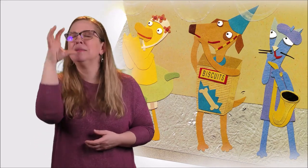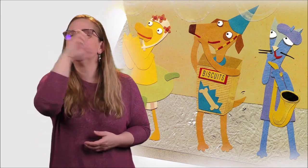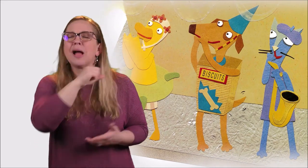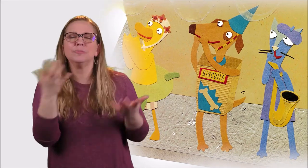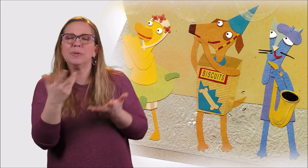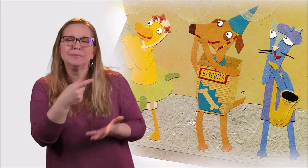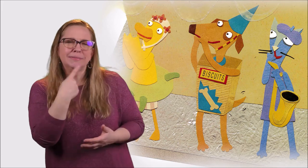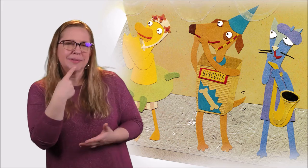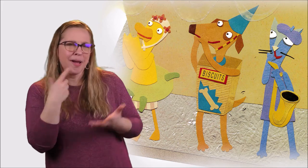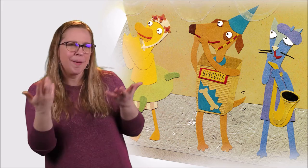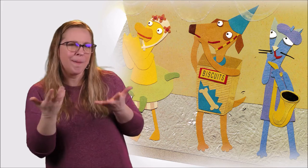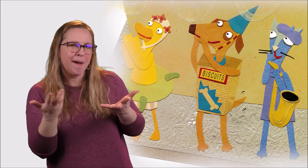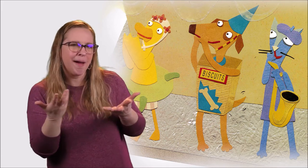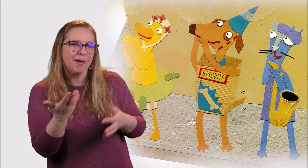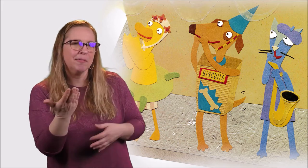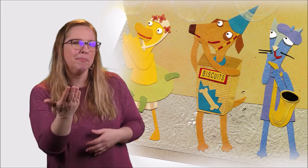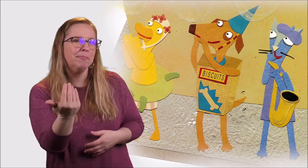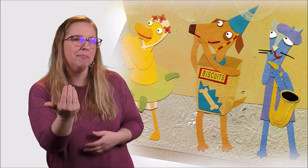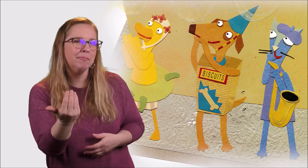Can you guess what the cat said?